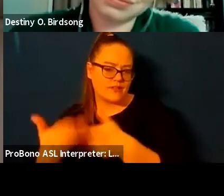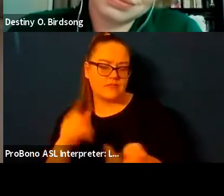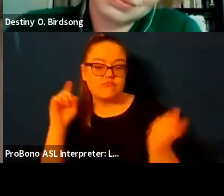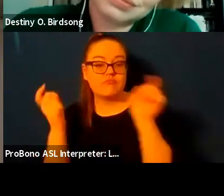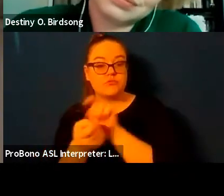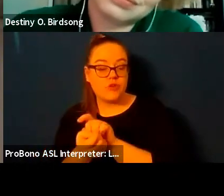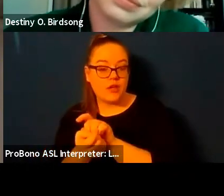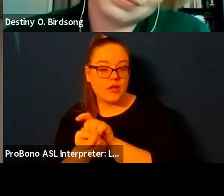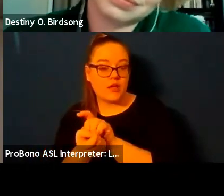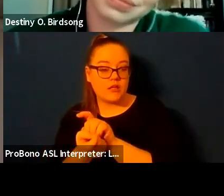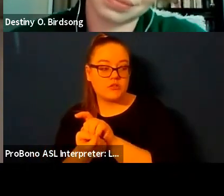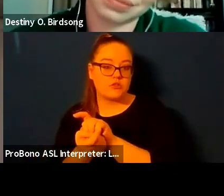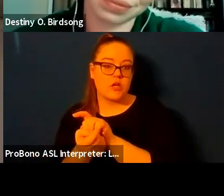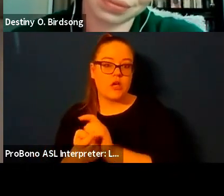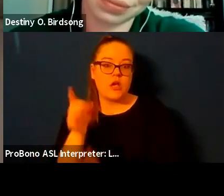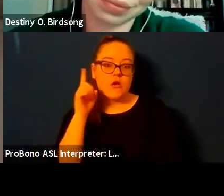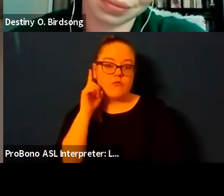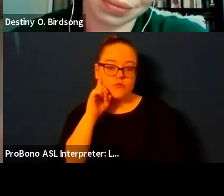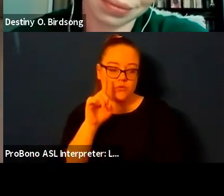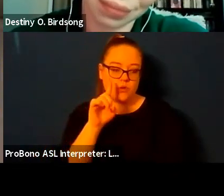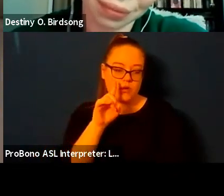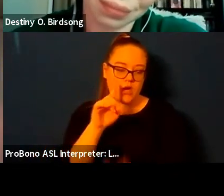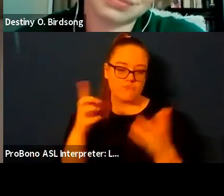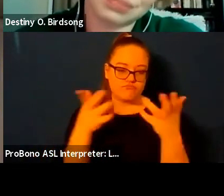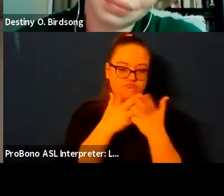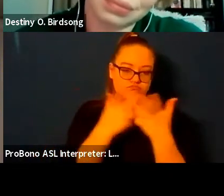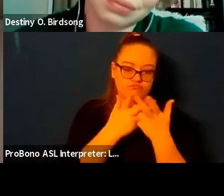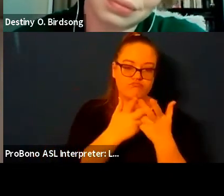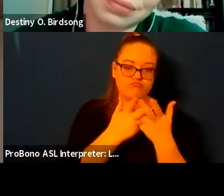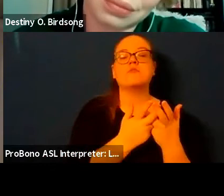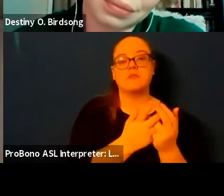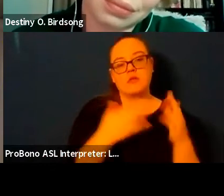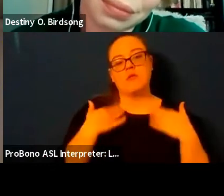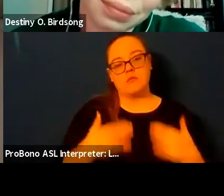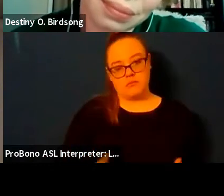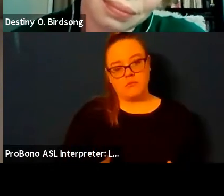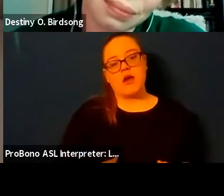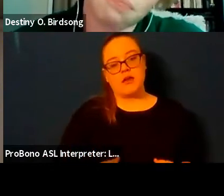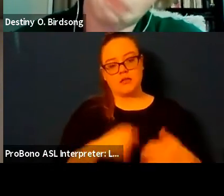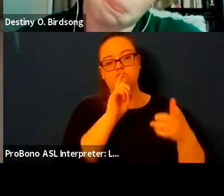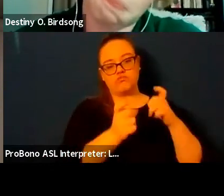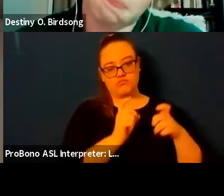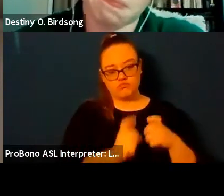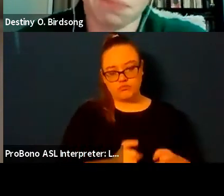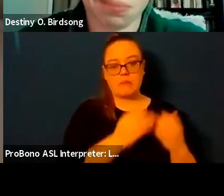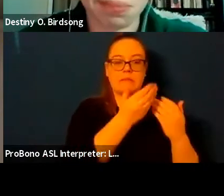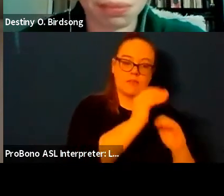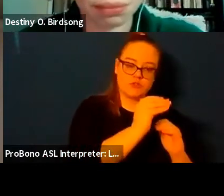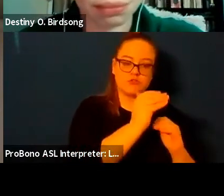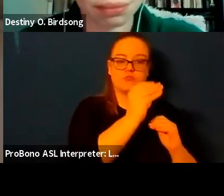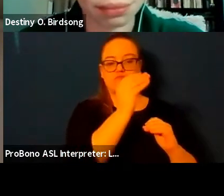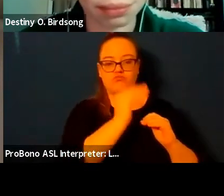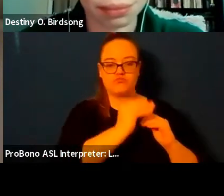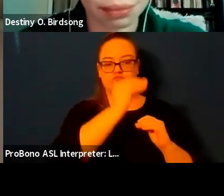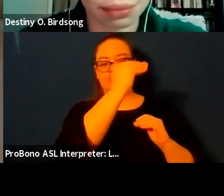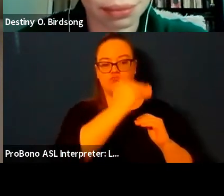working within the reality of your physical limitations as those limitations shift um you know does your writing practice shift